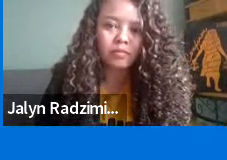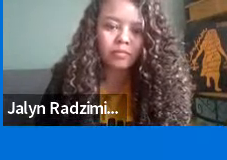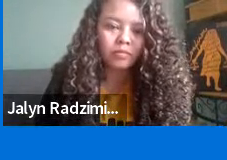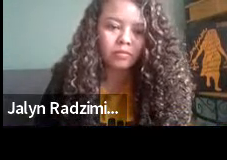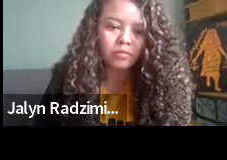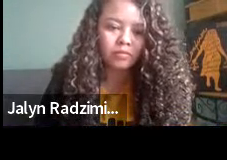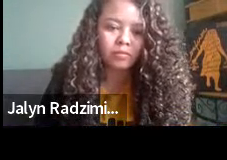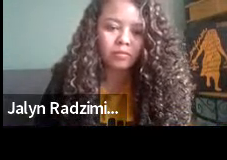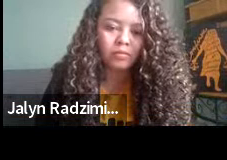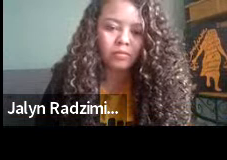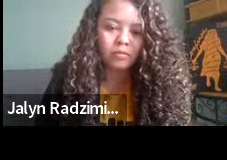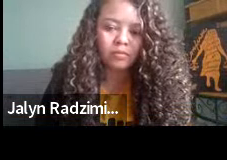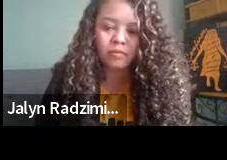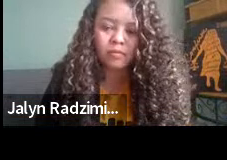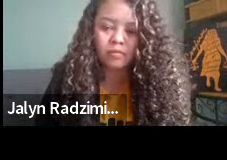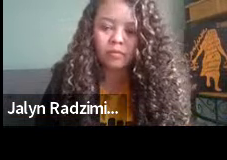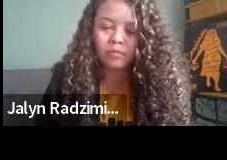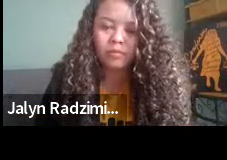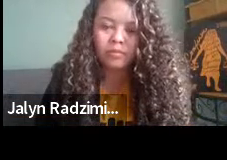or for considering